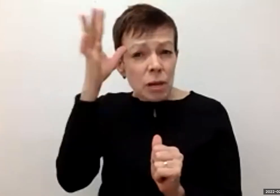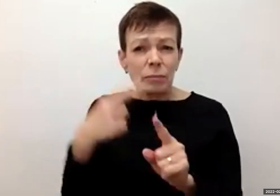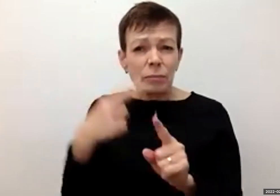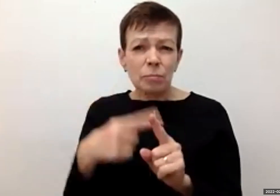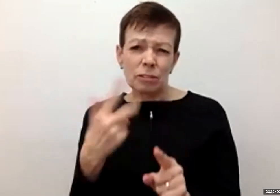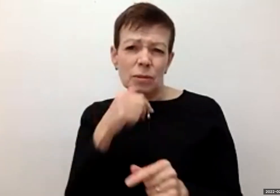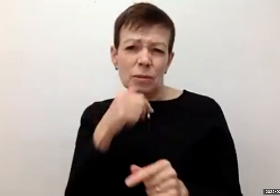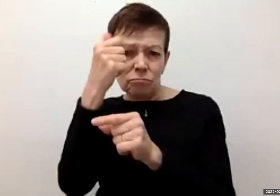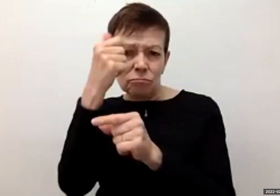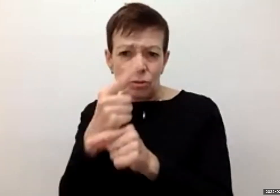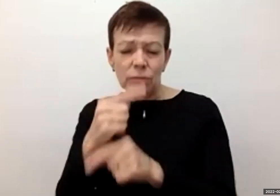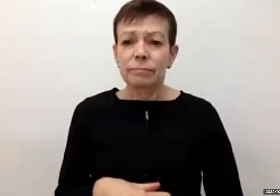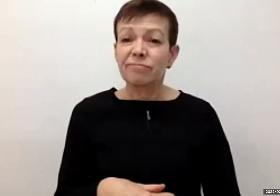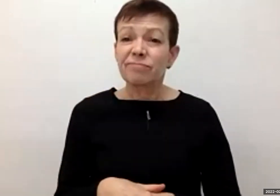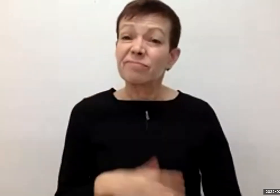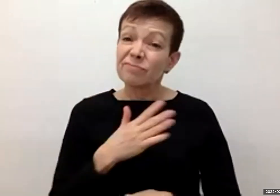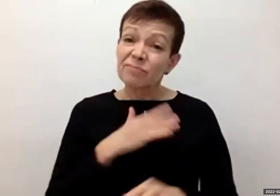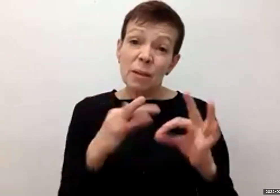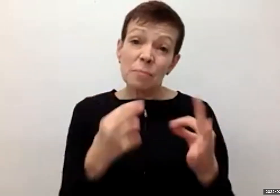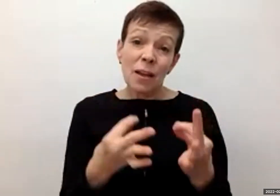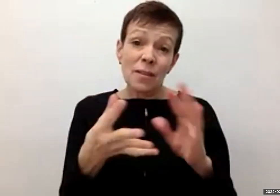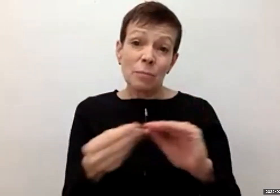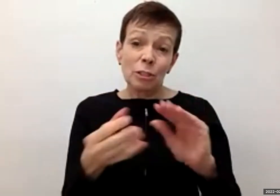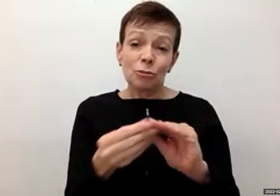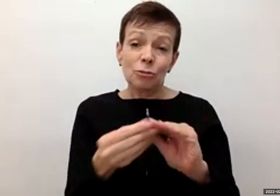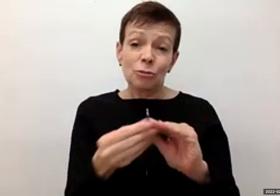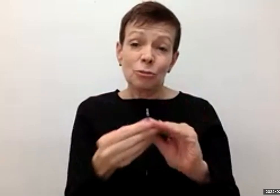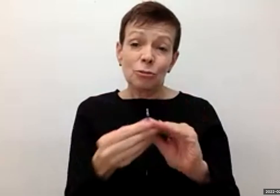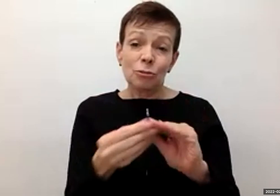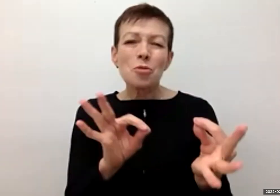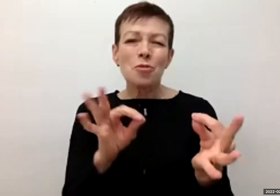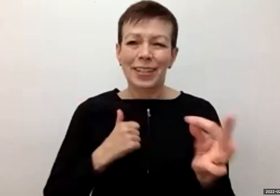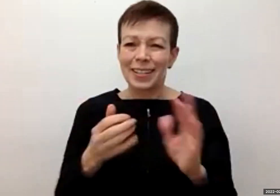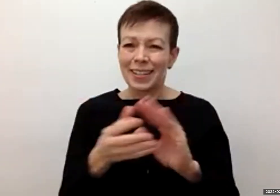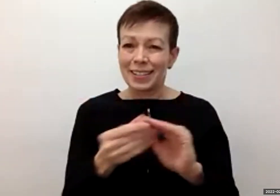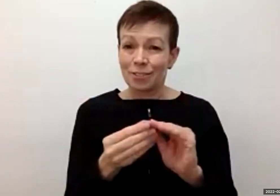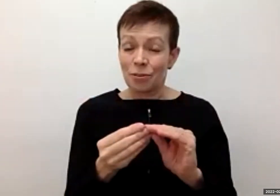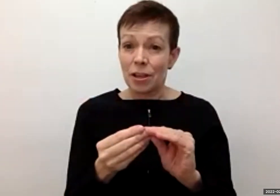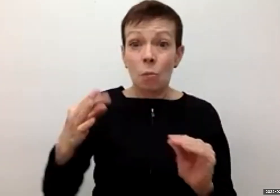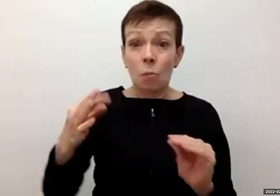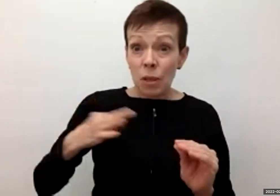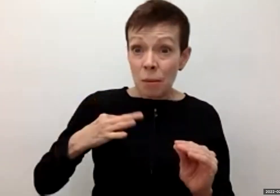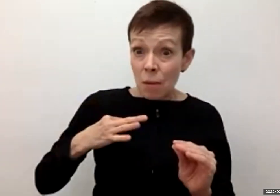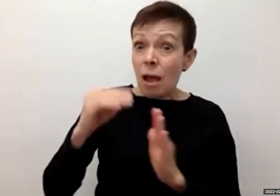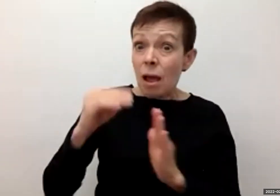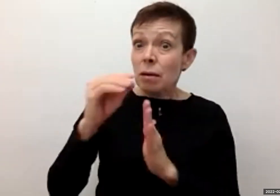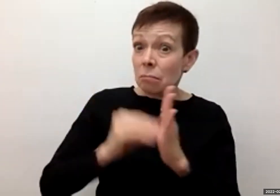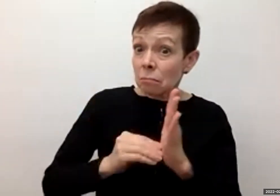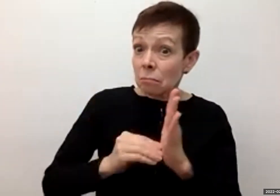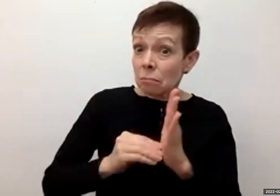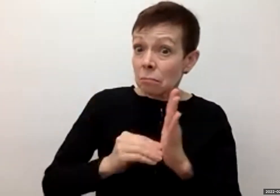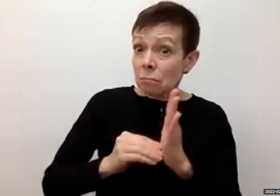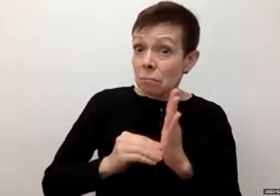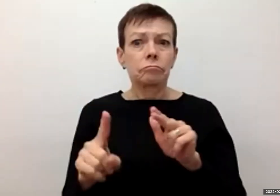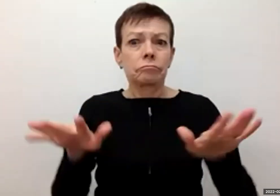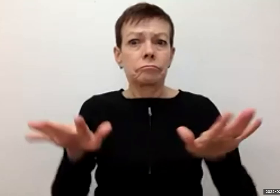ways, my family's story sounds like the perfect Canadian story. We found refuge in this country and it's our home, but